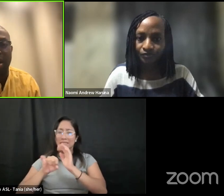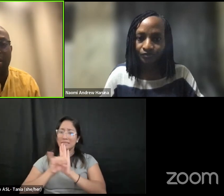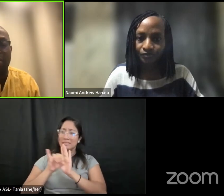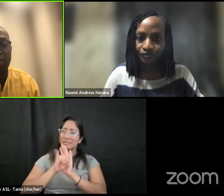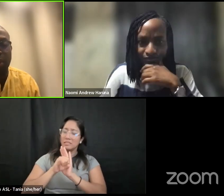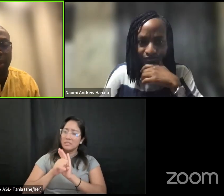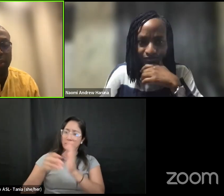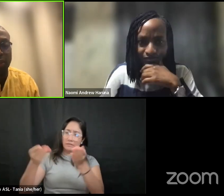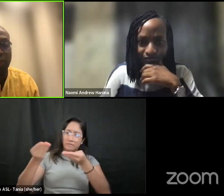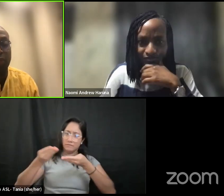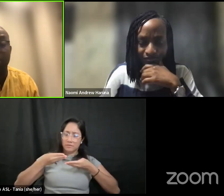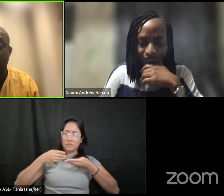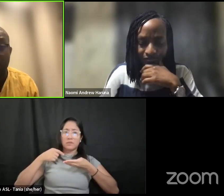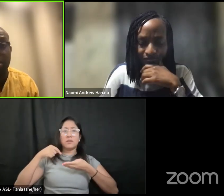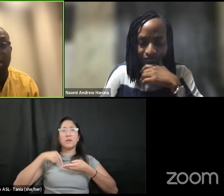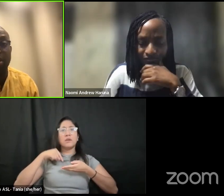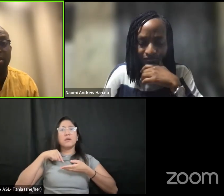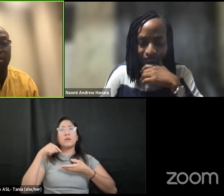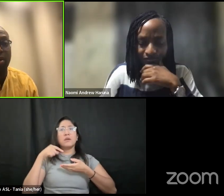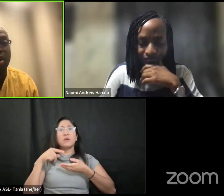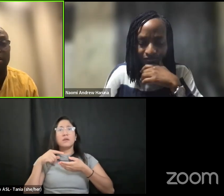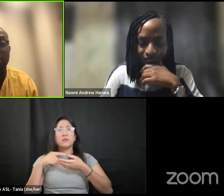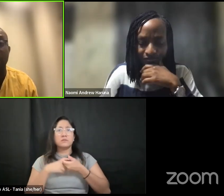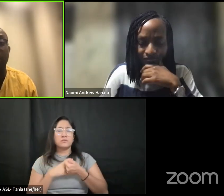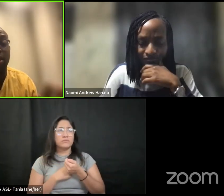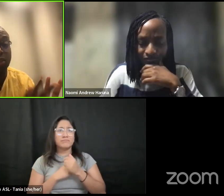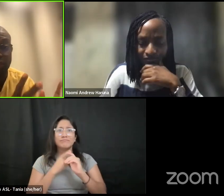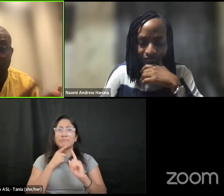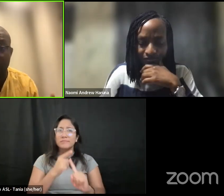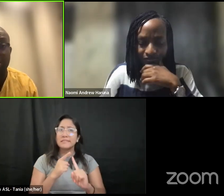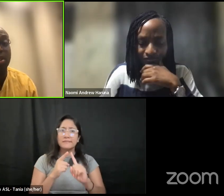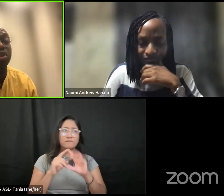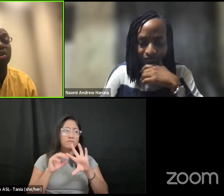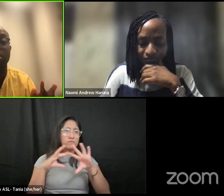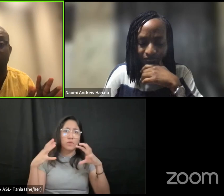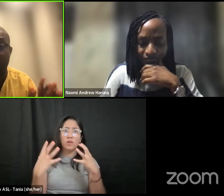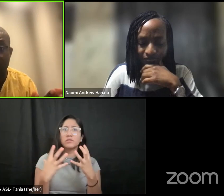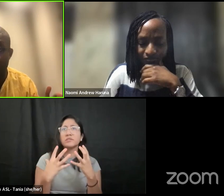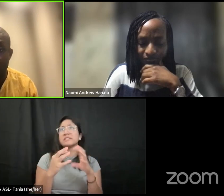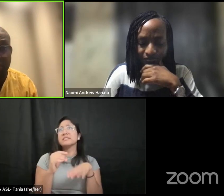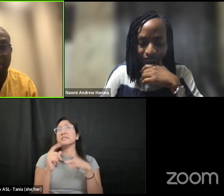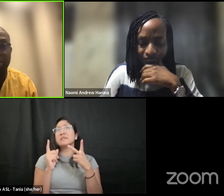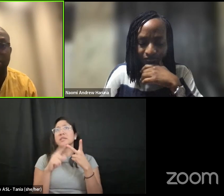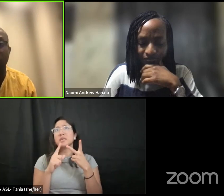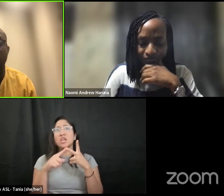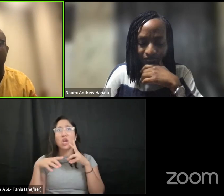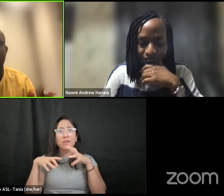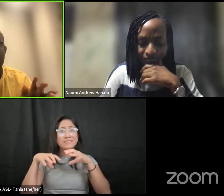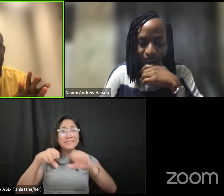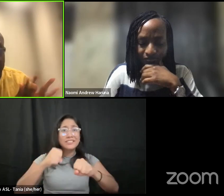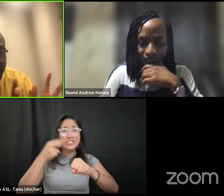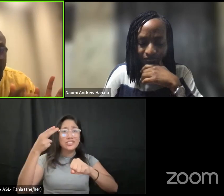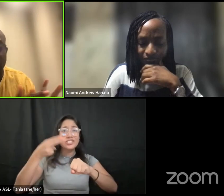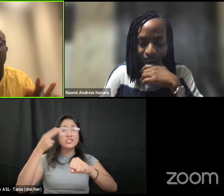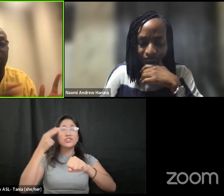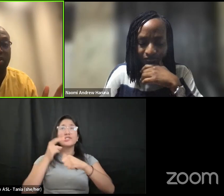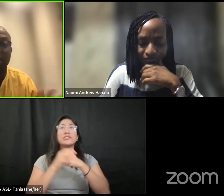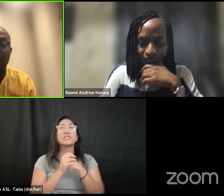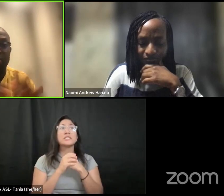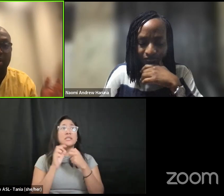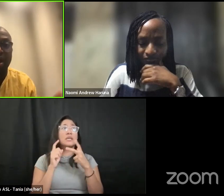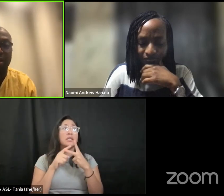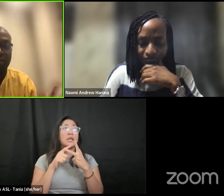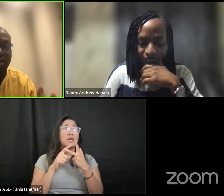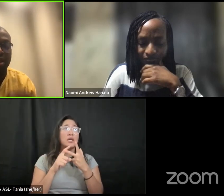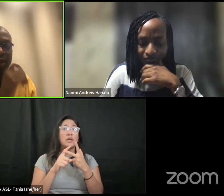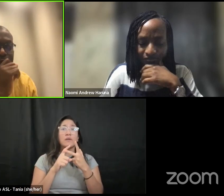as our own you know from the continent understanding the history of colonization and new colonization and globalization and